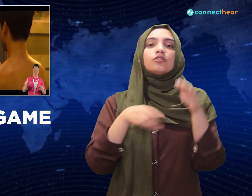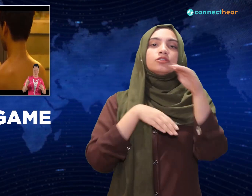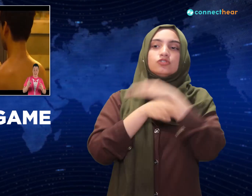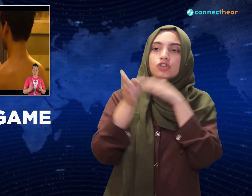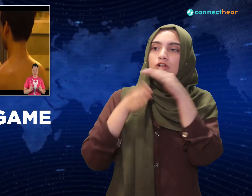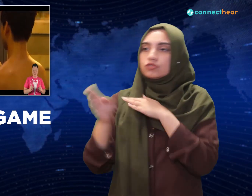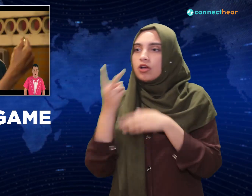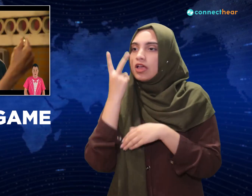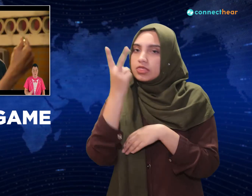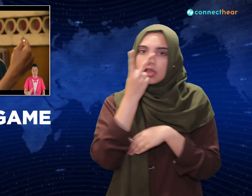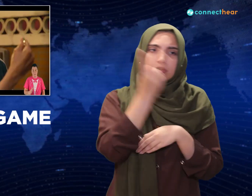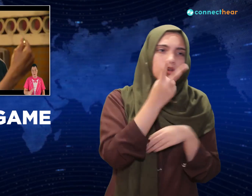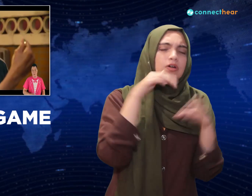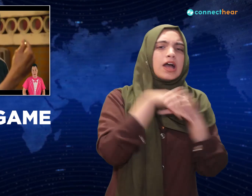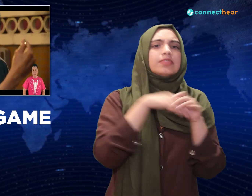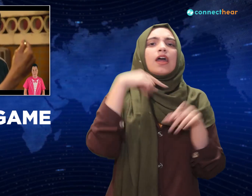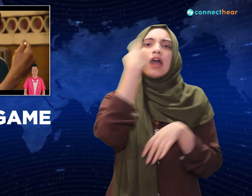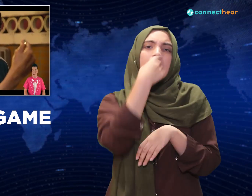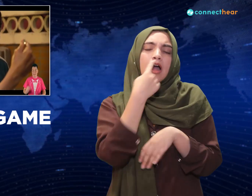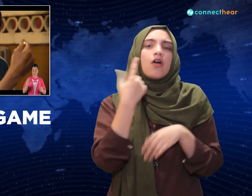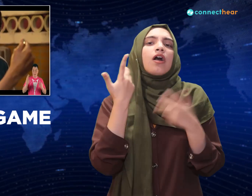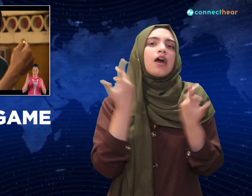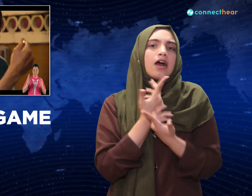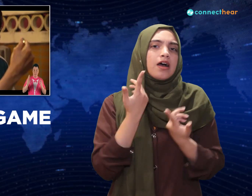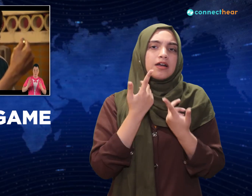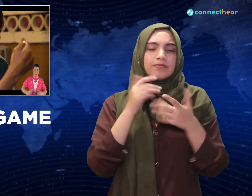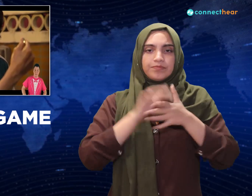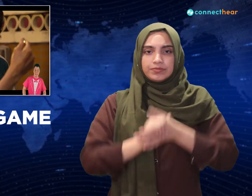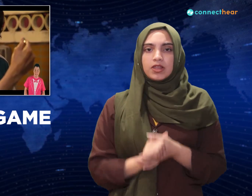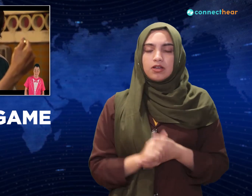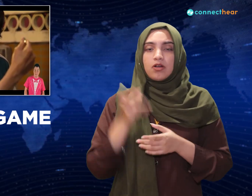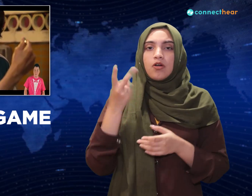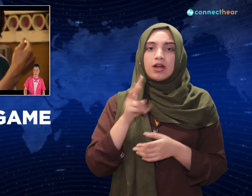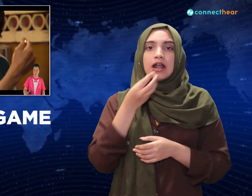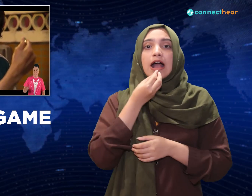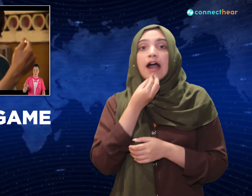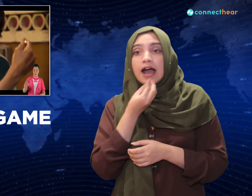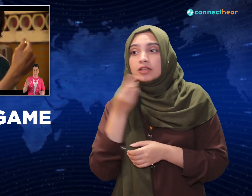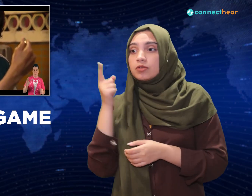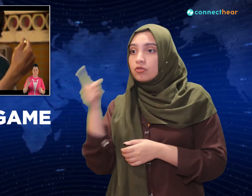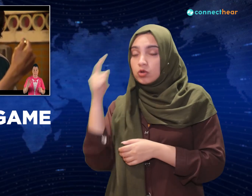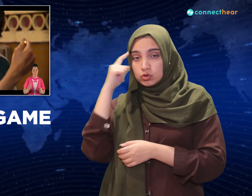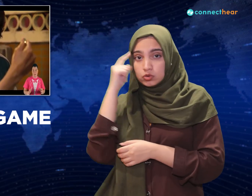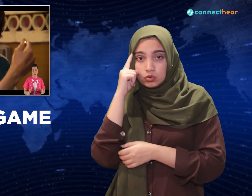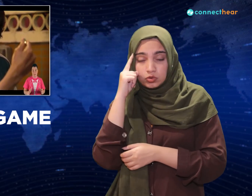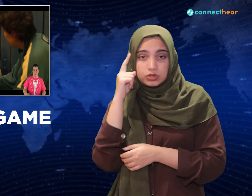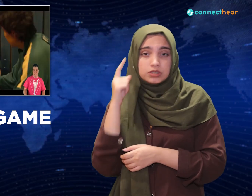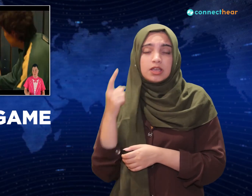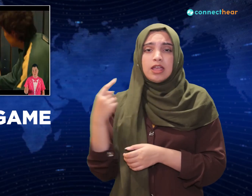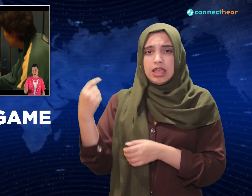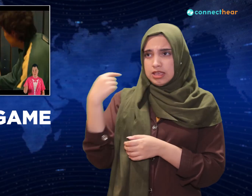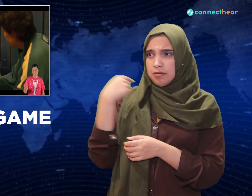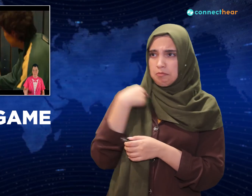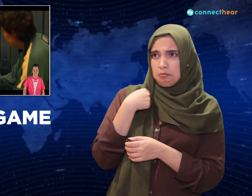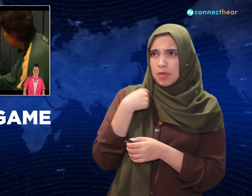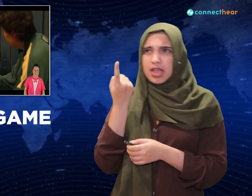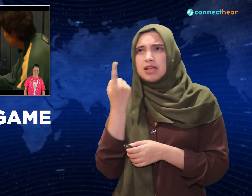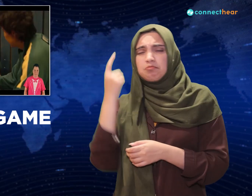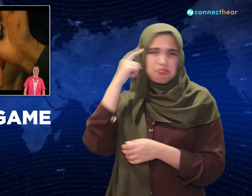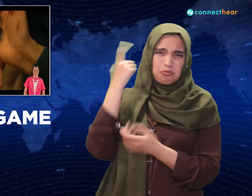at the end. Old man meanwhile is having a dementia moment, he doesn't fully understand what's happening. But his marble instincts kick in,